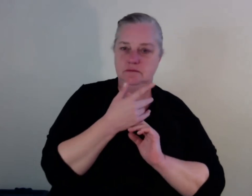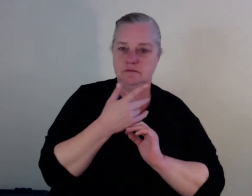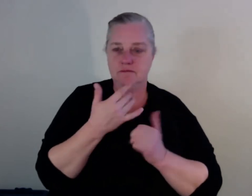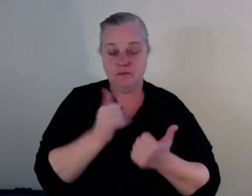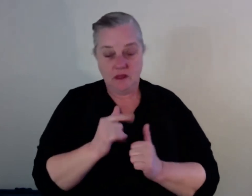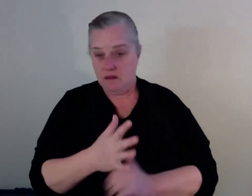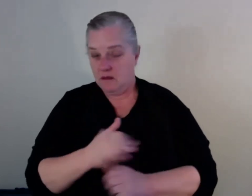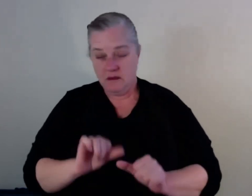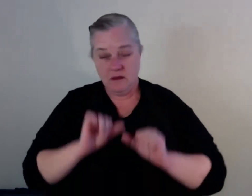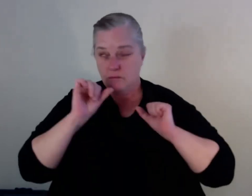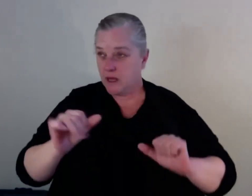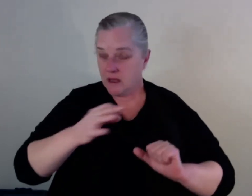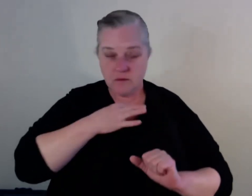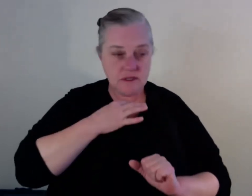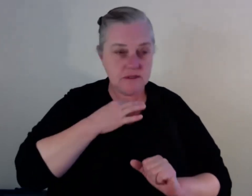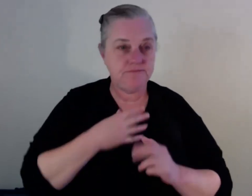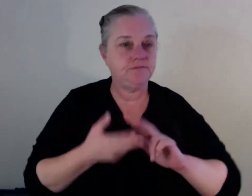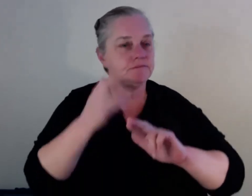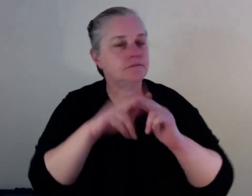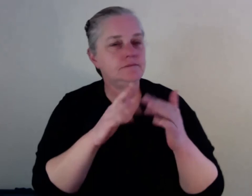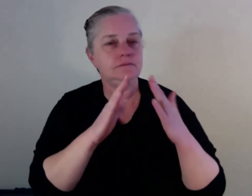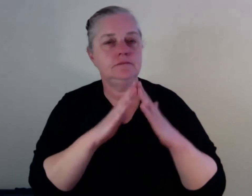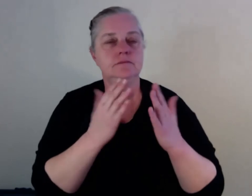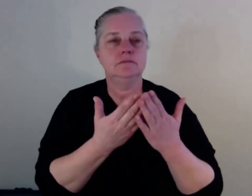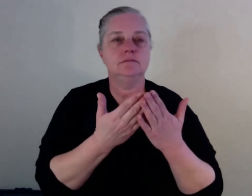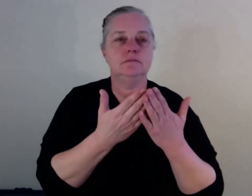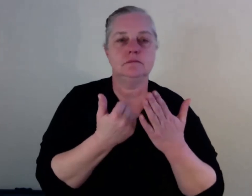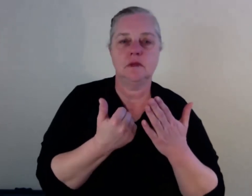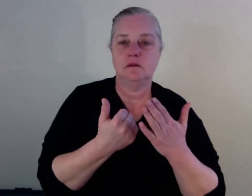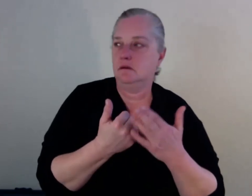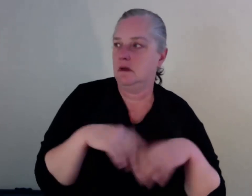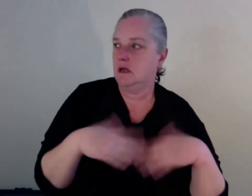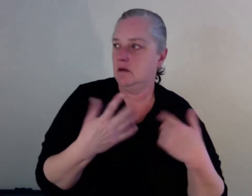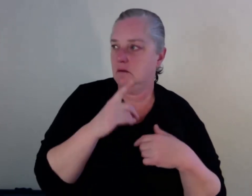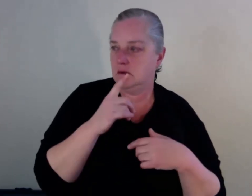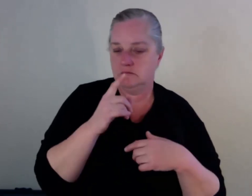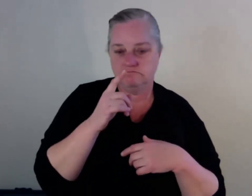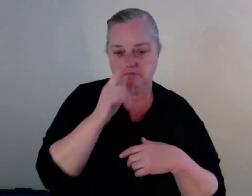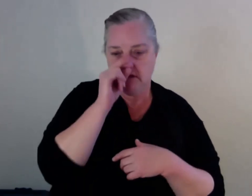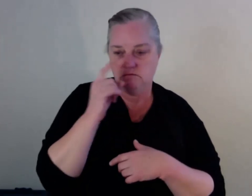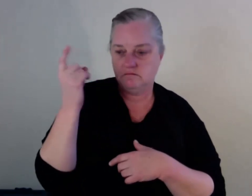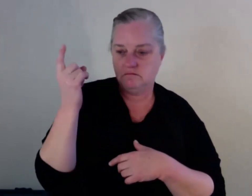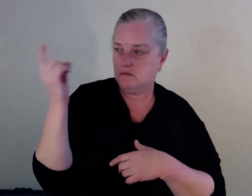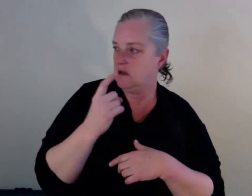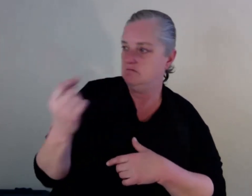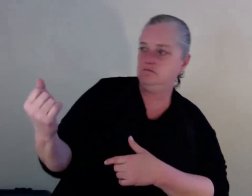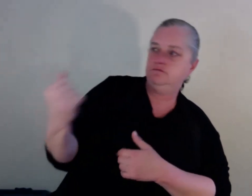anyone can come down and stab you and run you over with a car. But if you've got a roof and you sleep under, you think at least you're safe. You know what I mean? I'm 100%